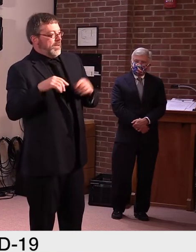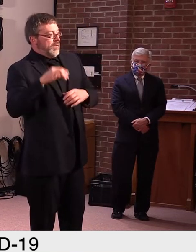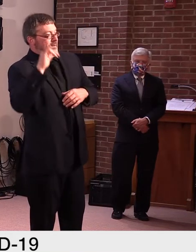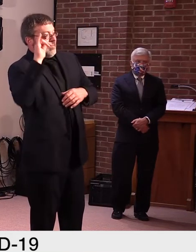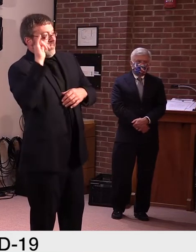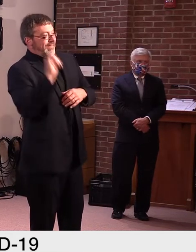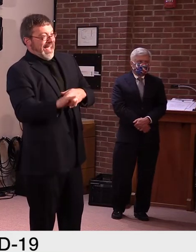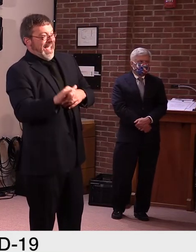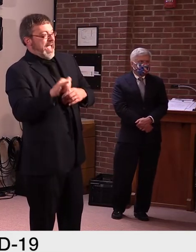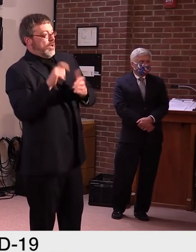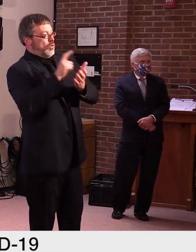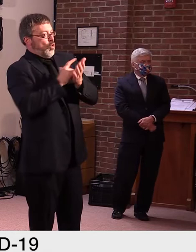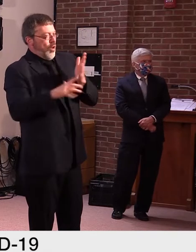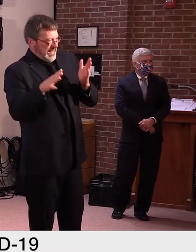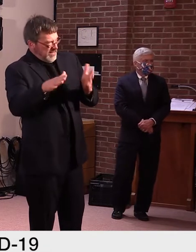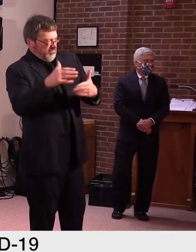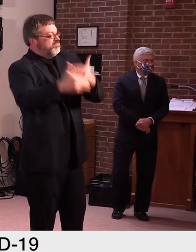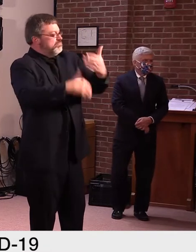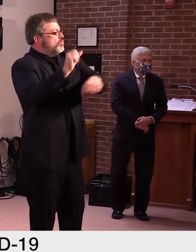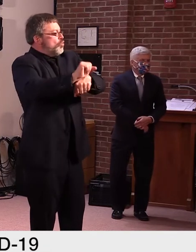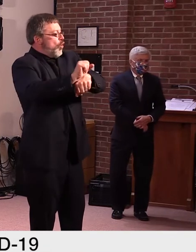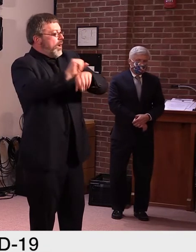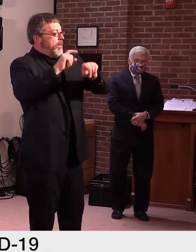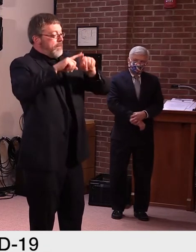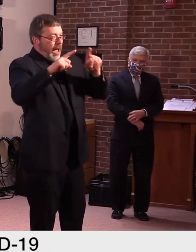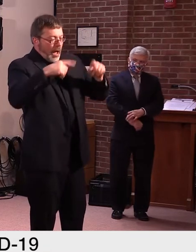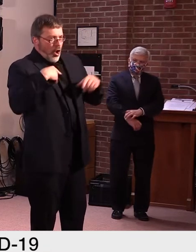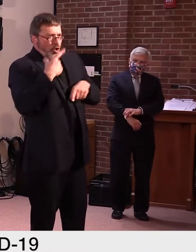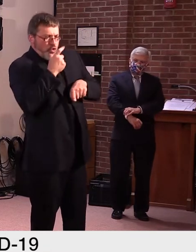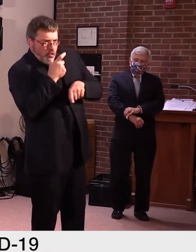possible and I have a resolution as soon as that work ends up.